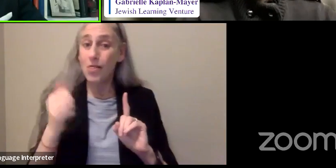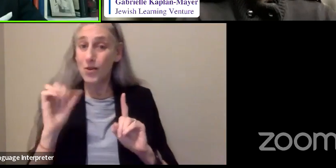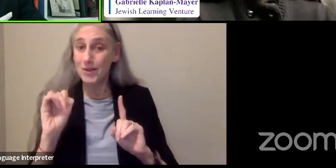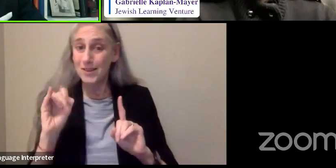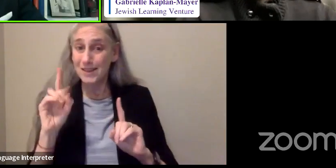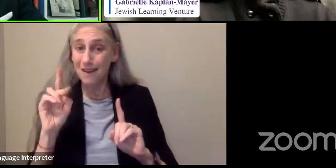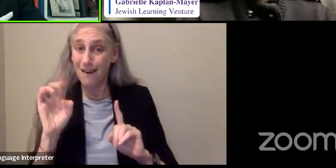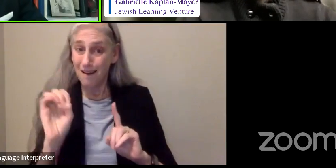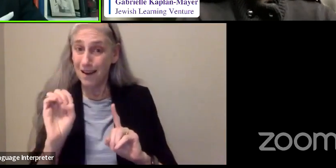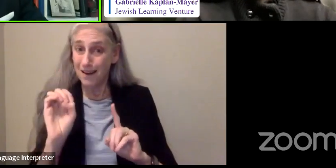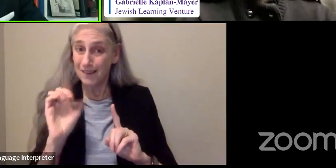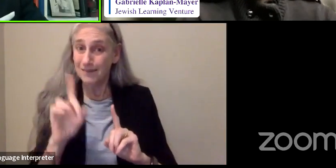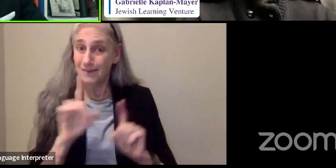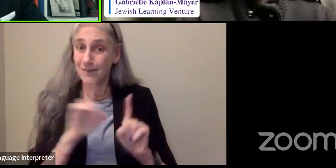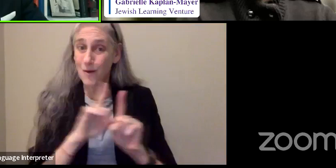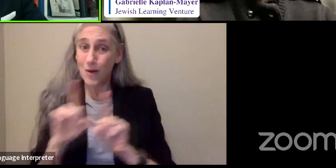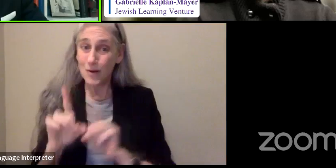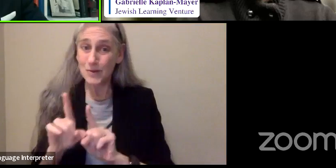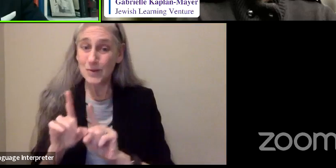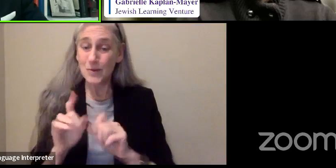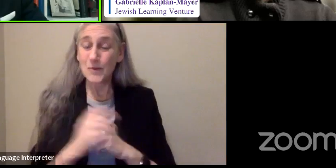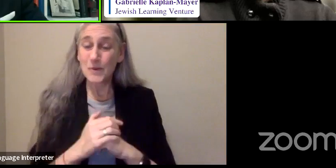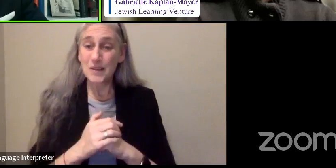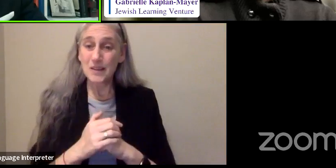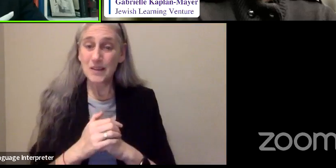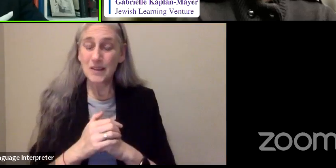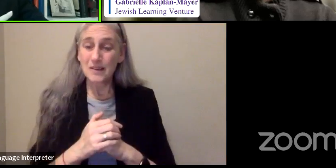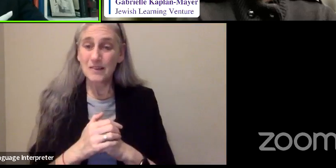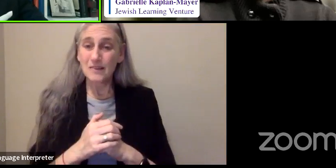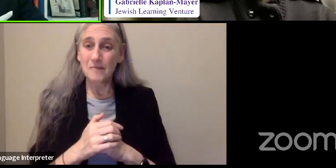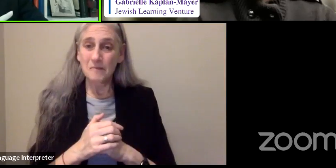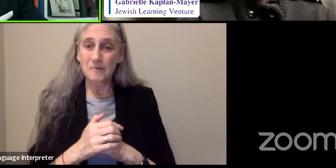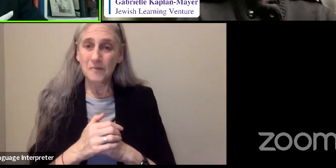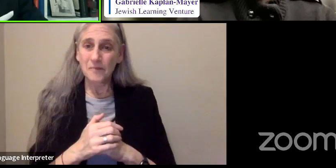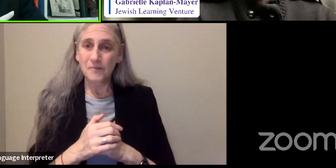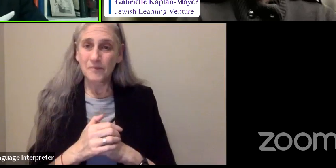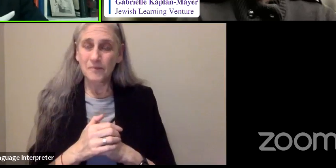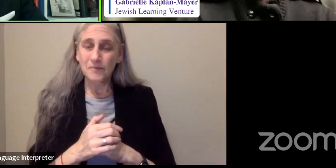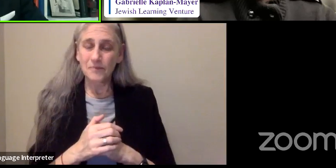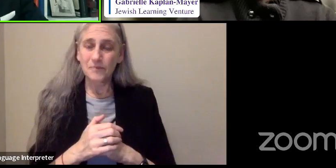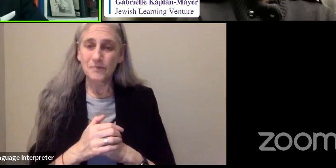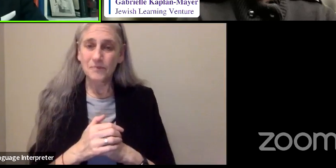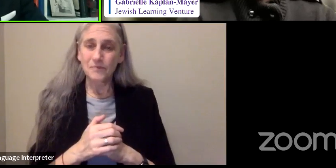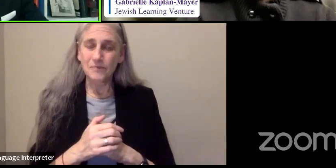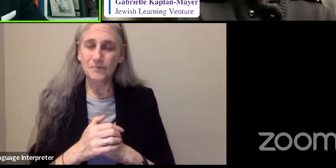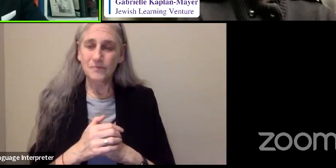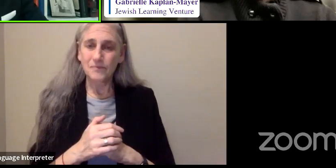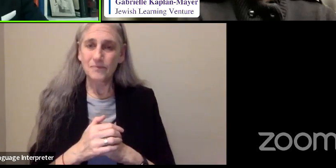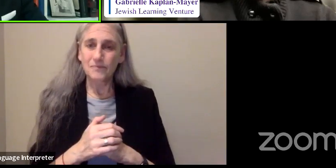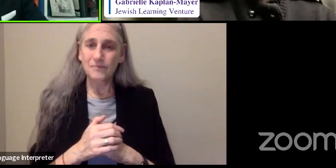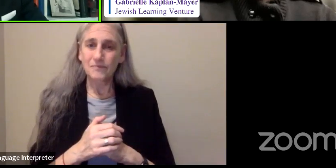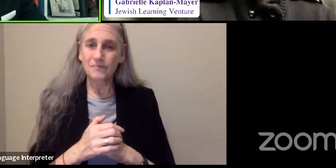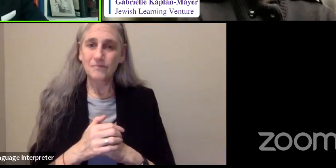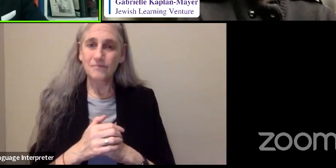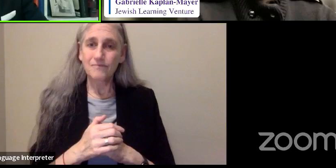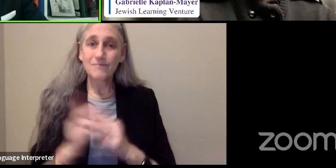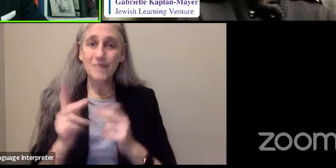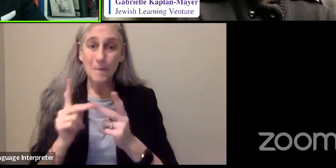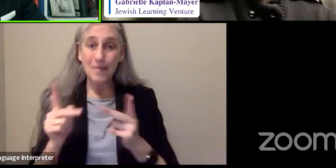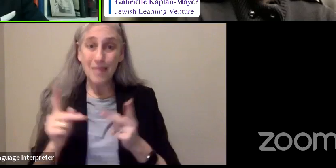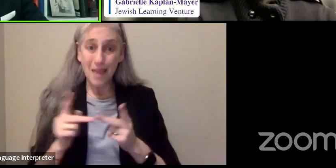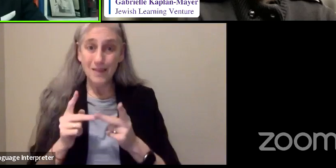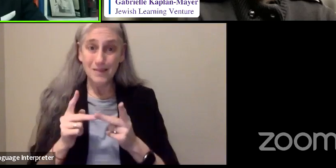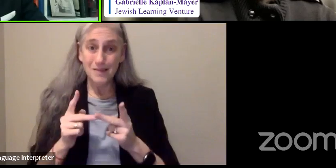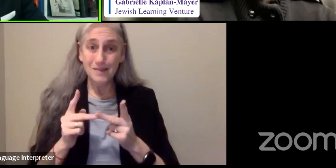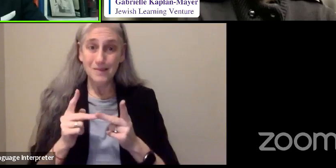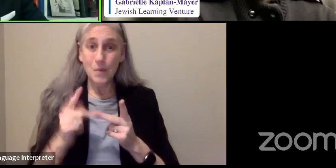the sightest for one of my most difficult times.